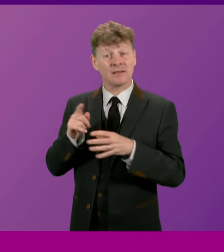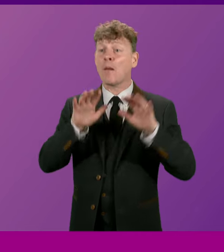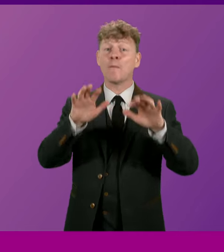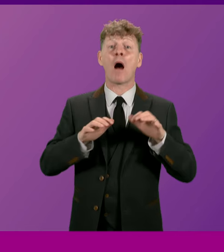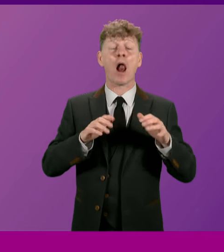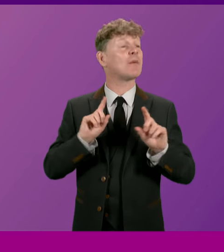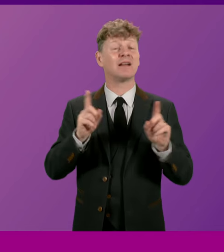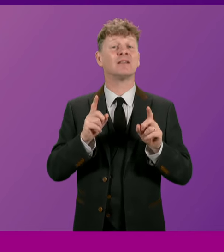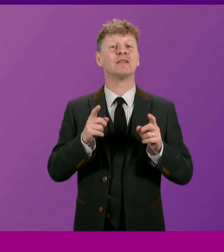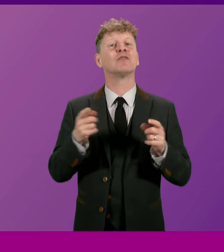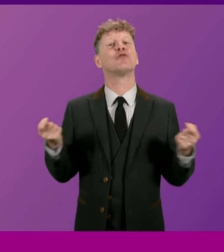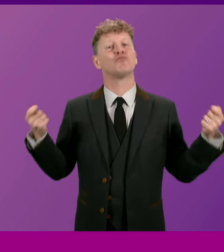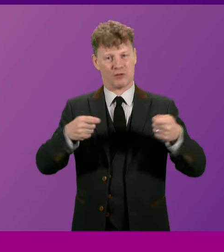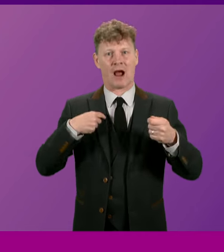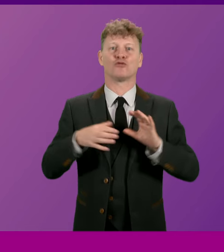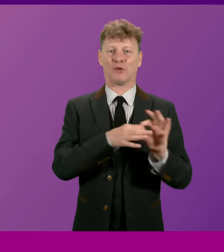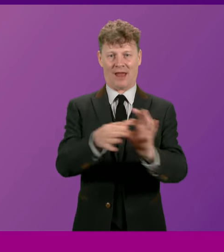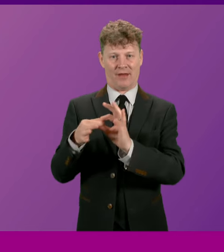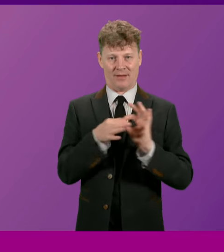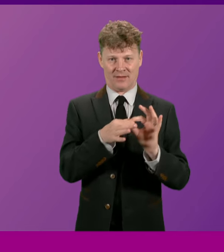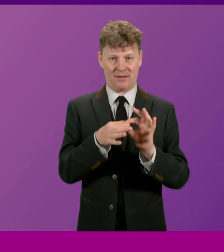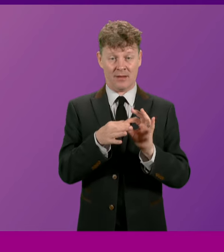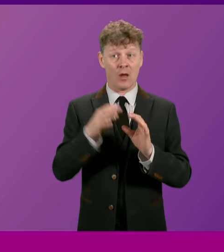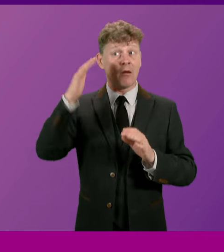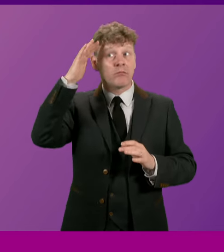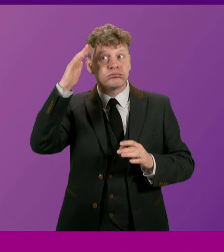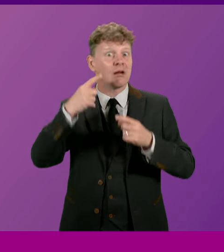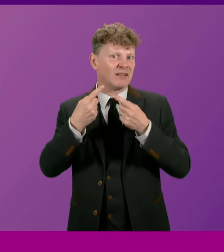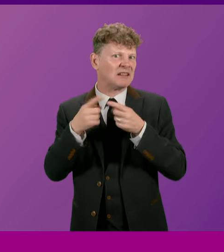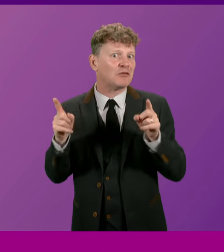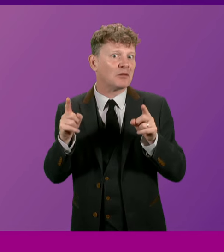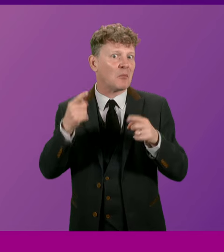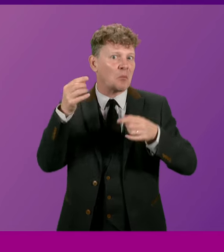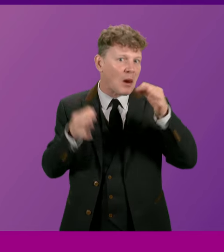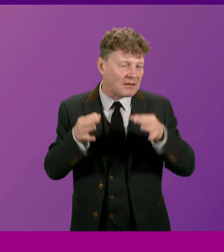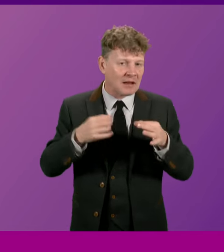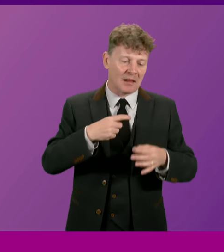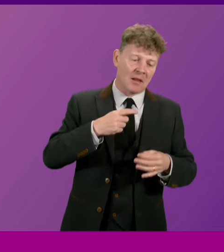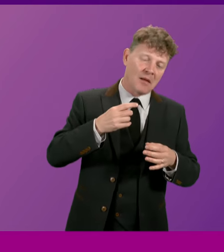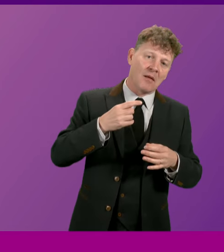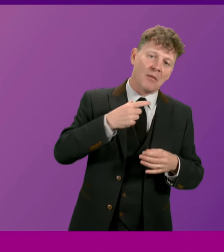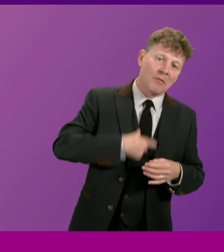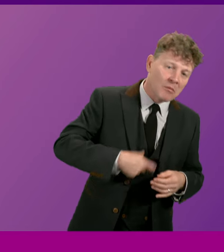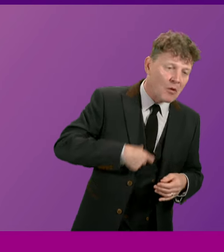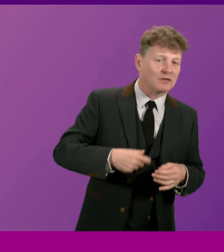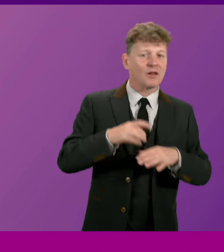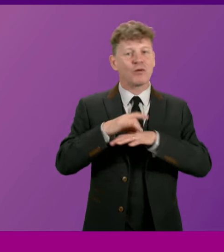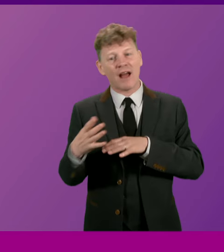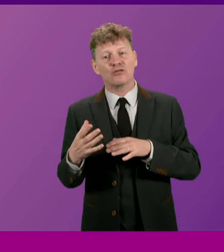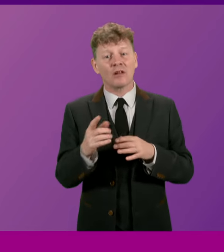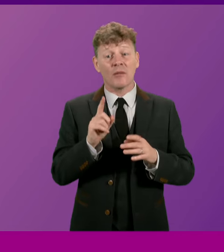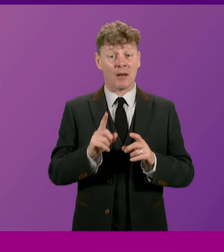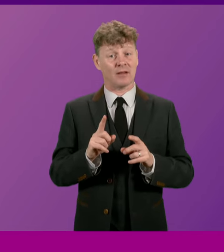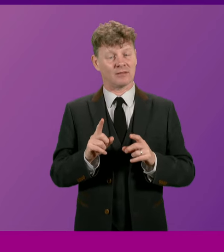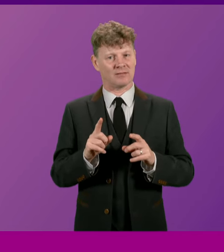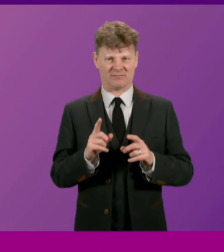together regardless of what separates us in political, professional or personal terms. And that's